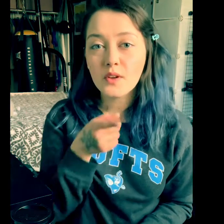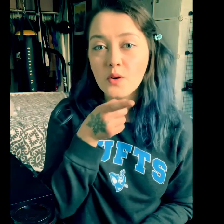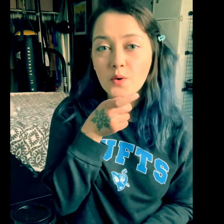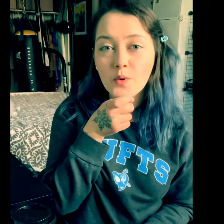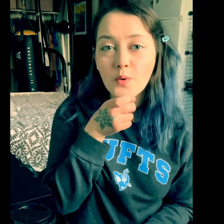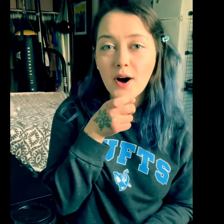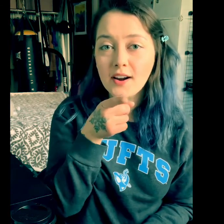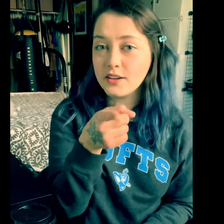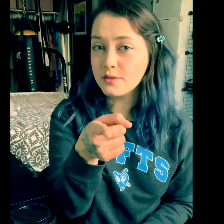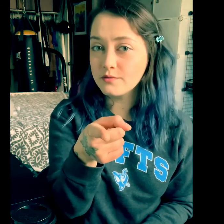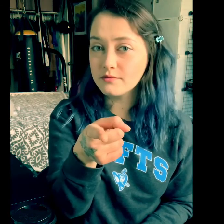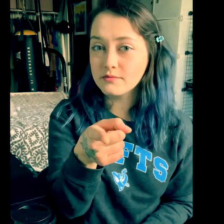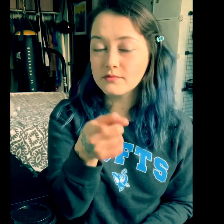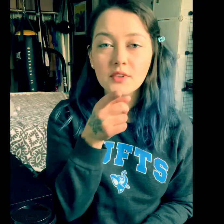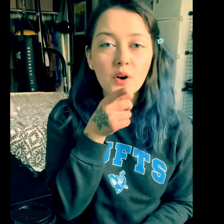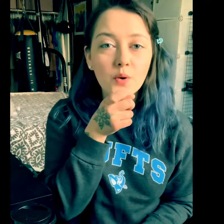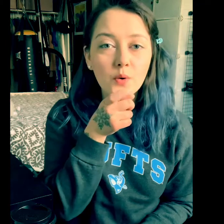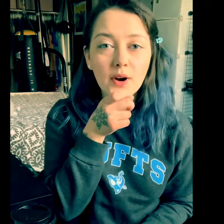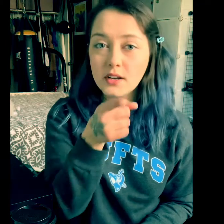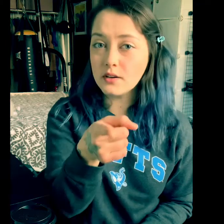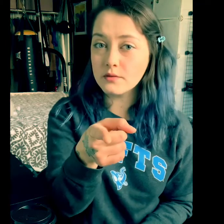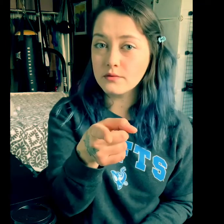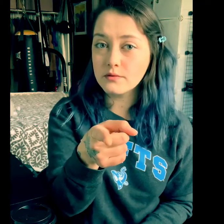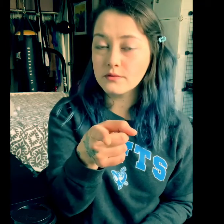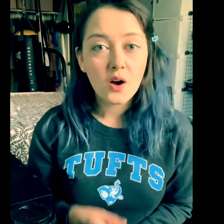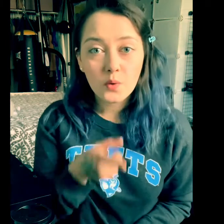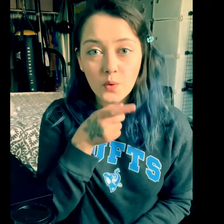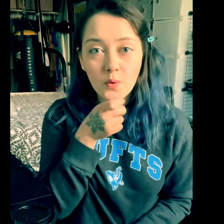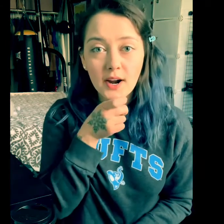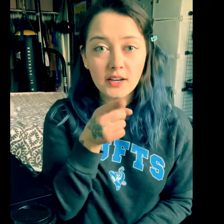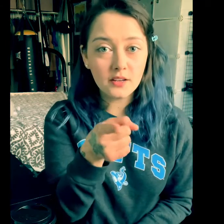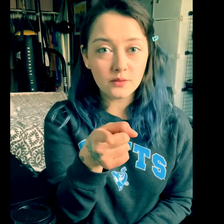Who are you who are you who are you